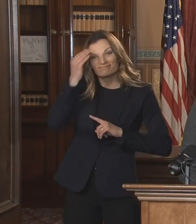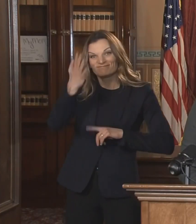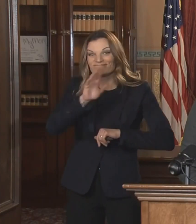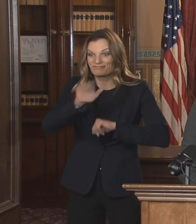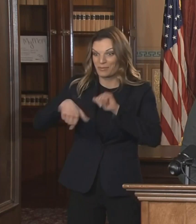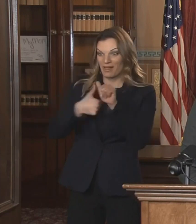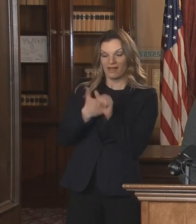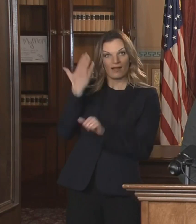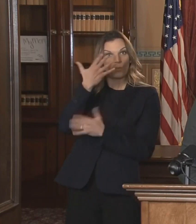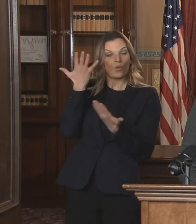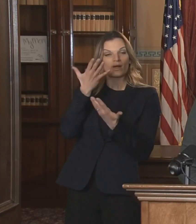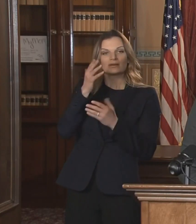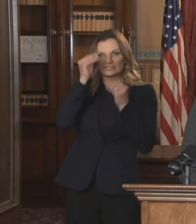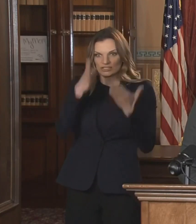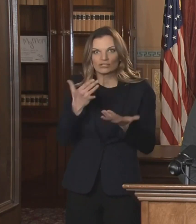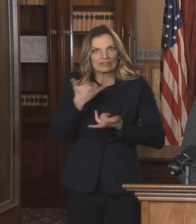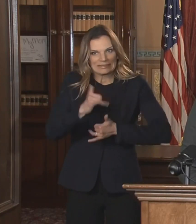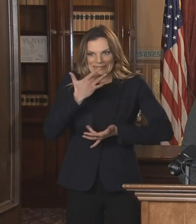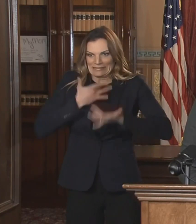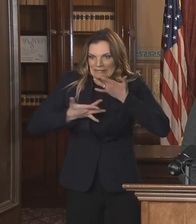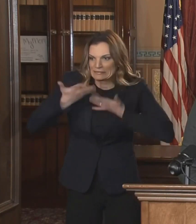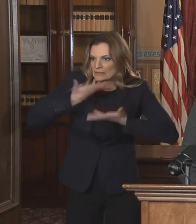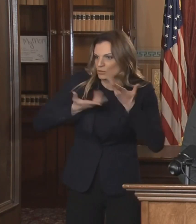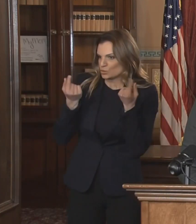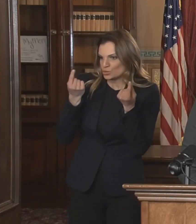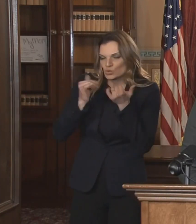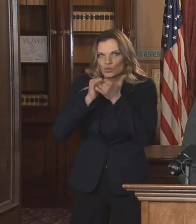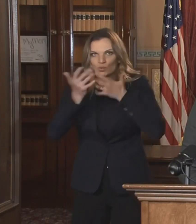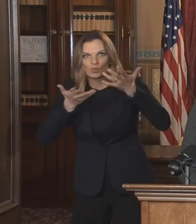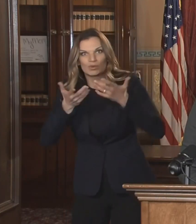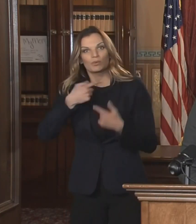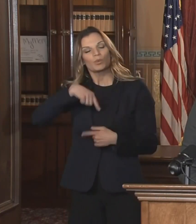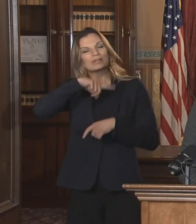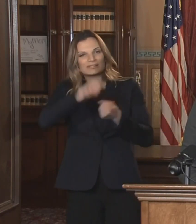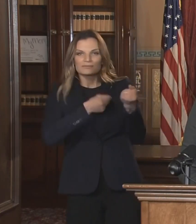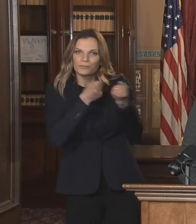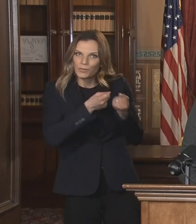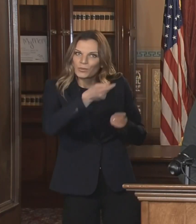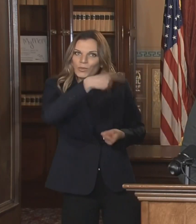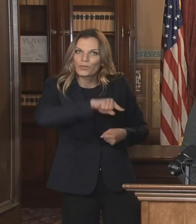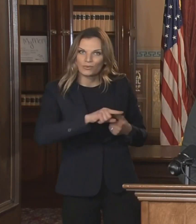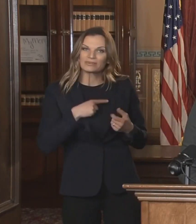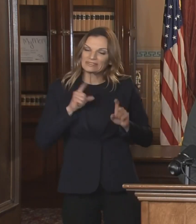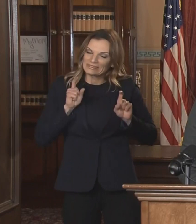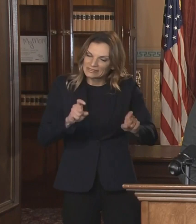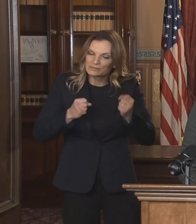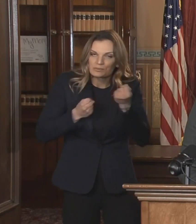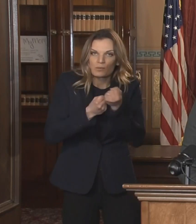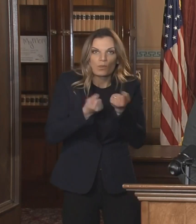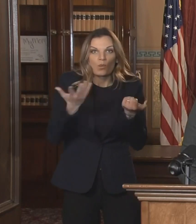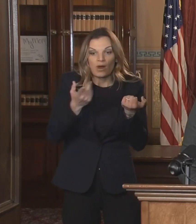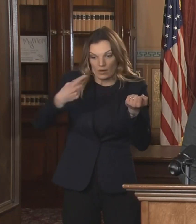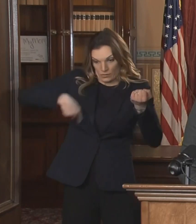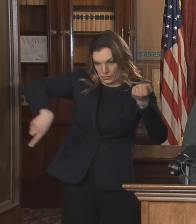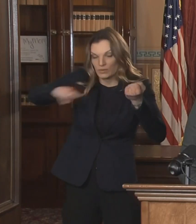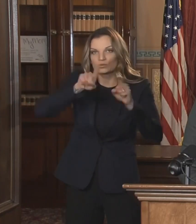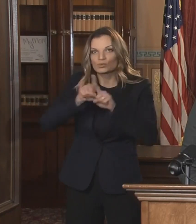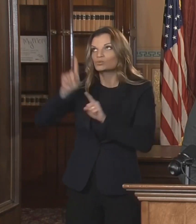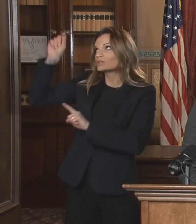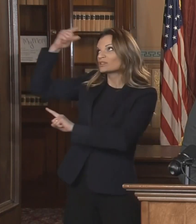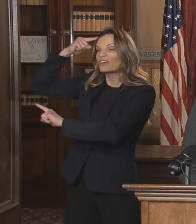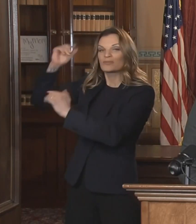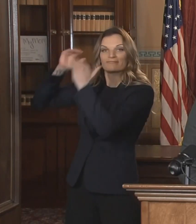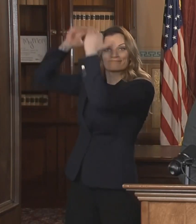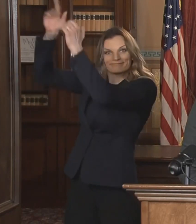Providing some support for them is going to make and take a commitment at every level of government. That means a